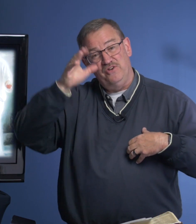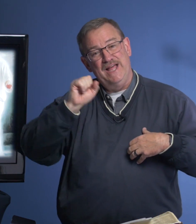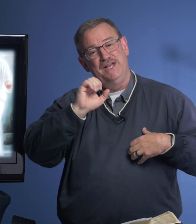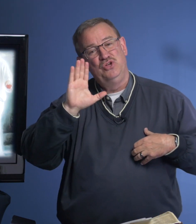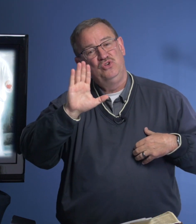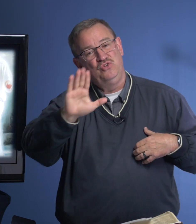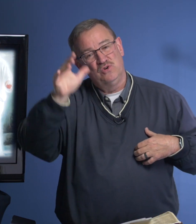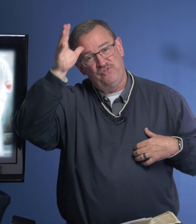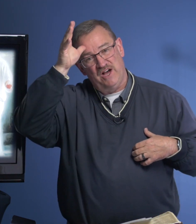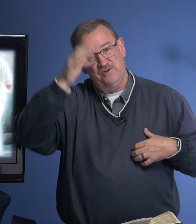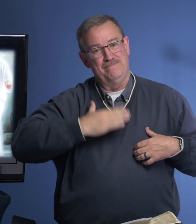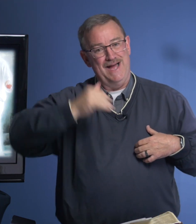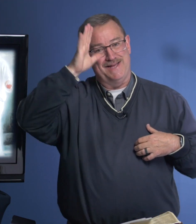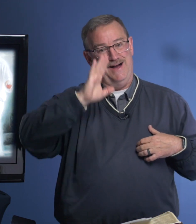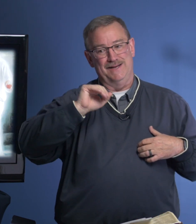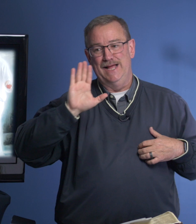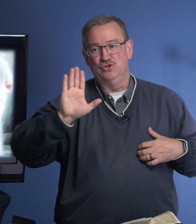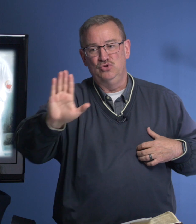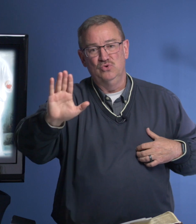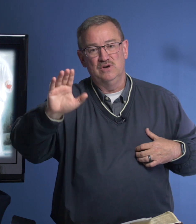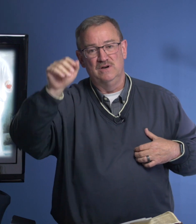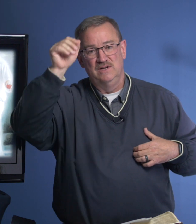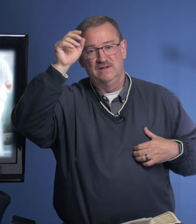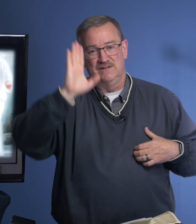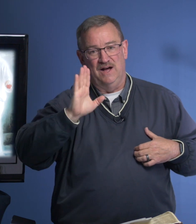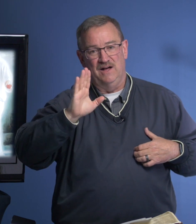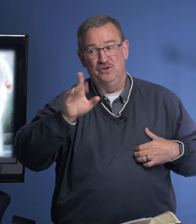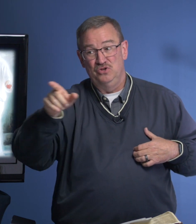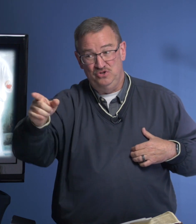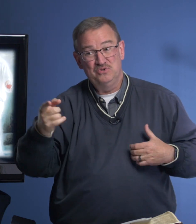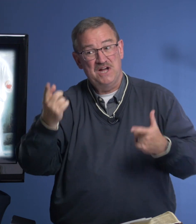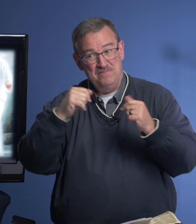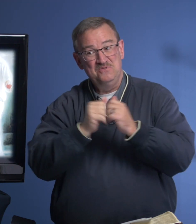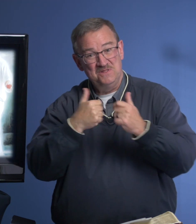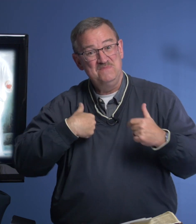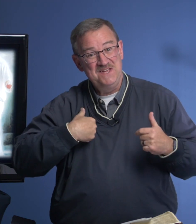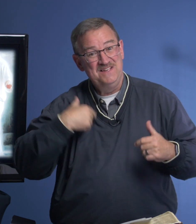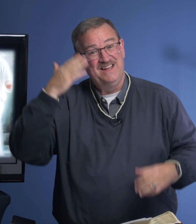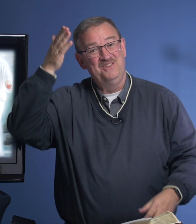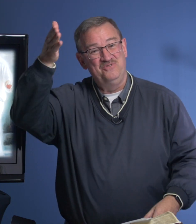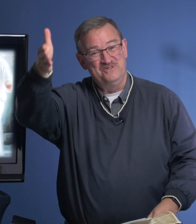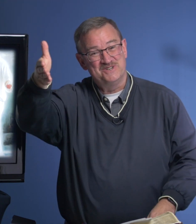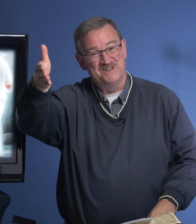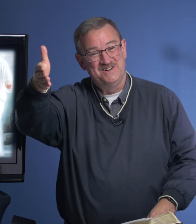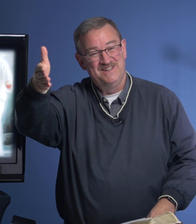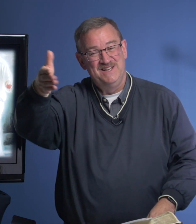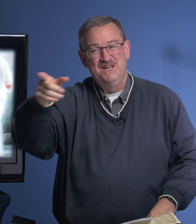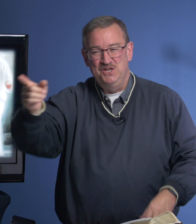and your father, my God and your God. You're coming with me in the future. You